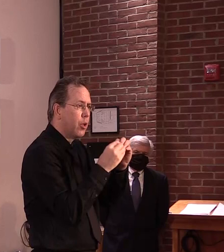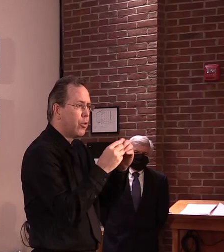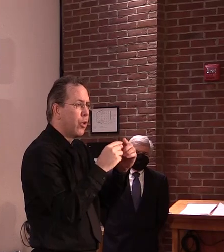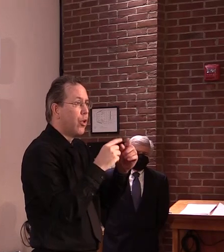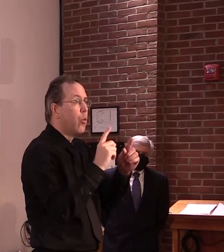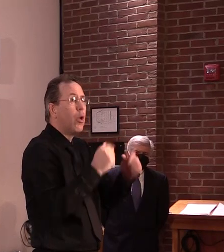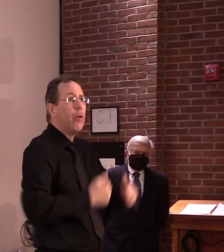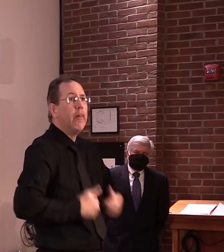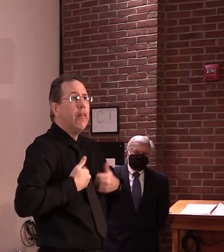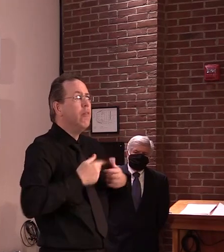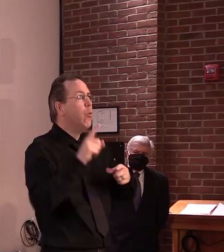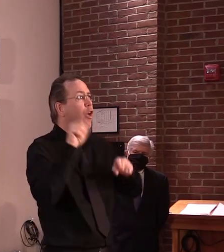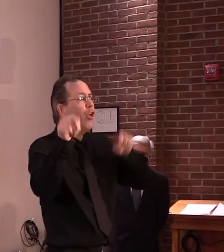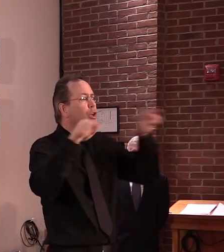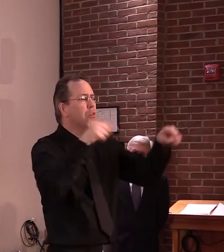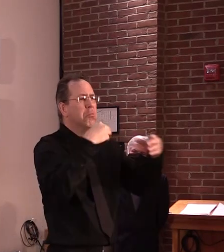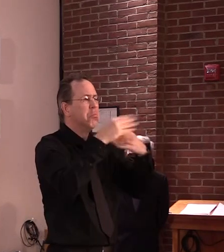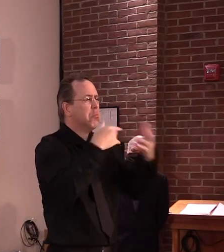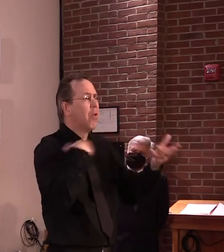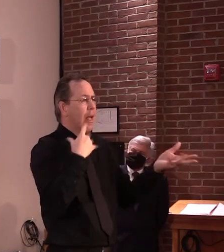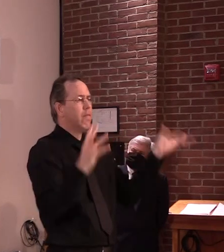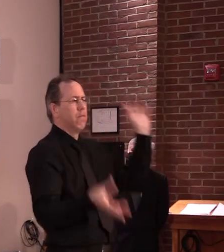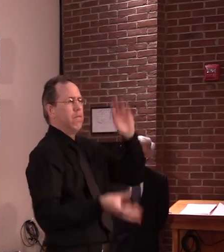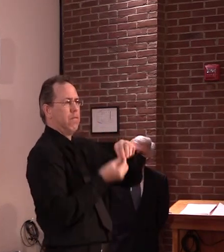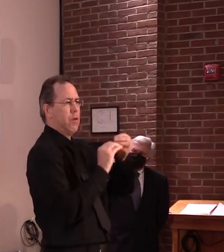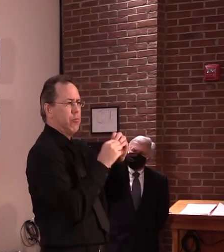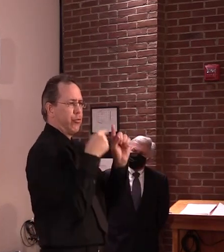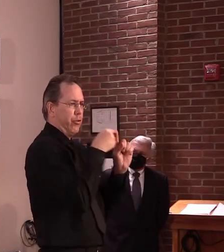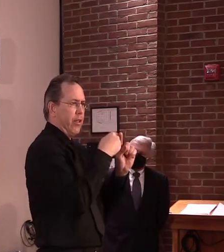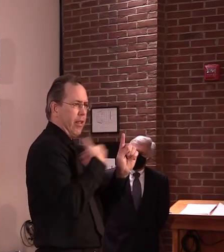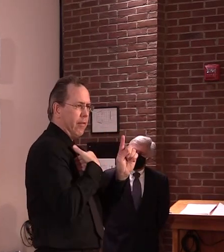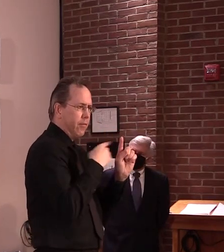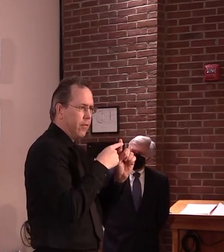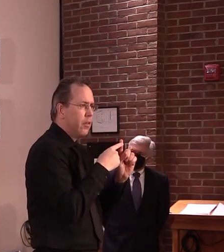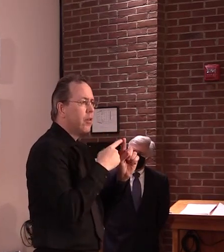-state. So that information would have to come most reliably from the health department.